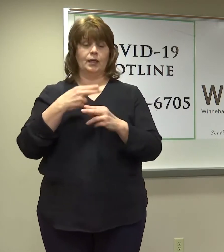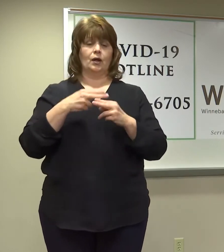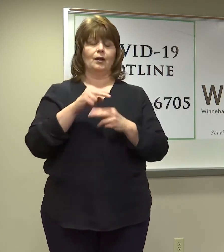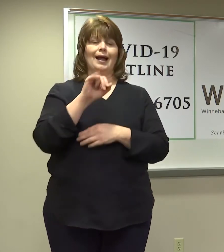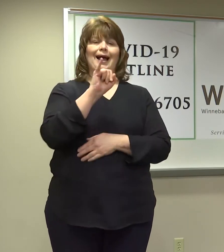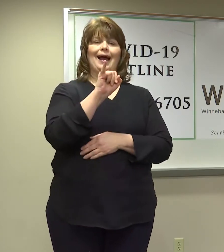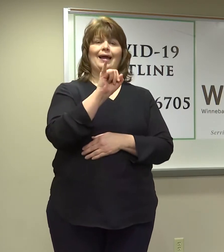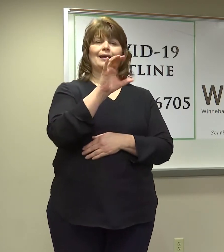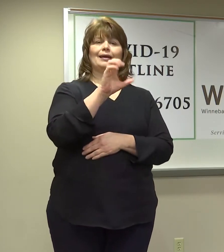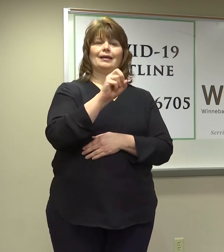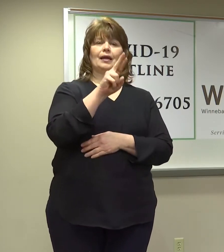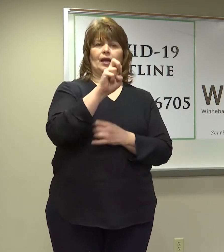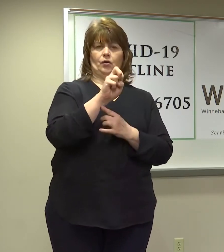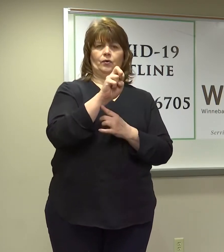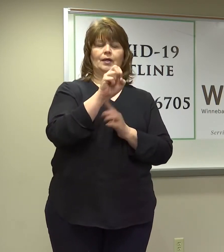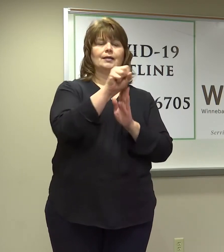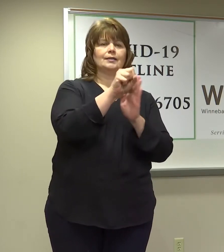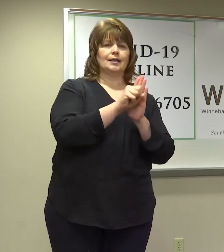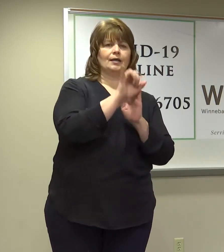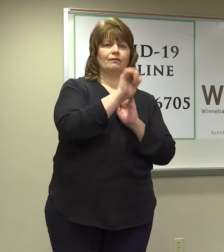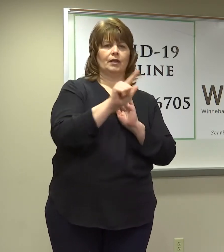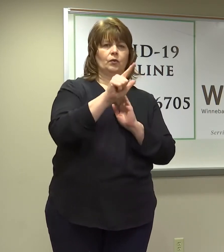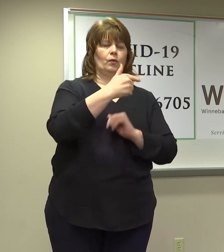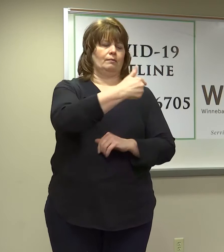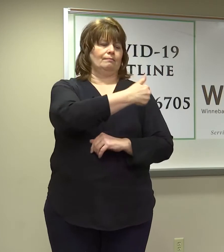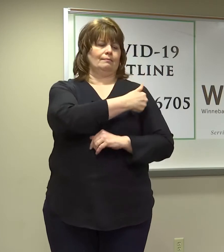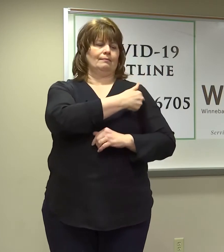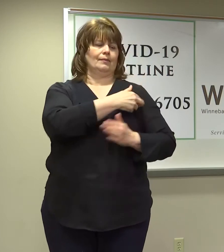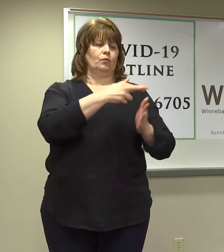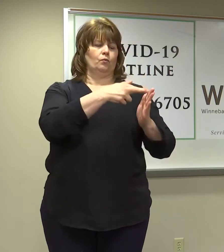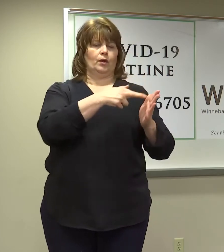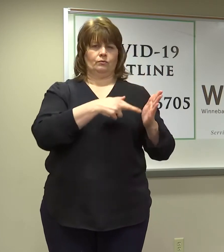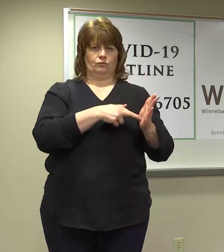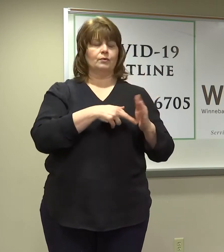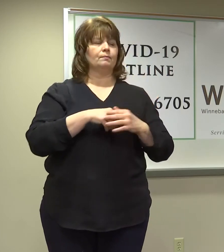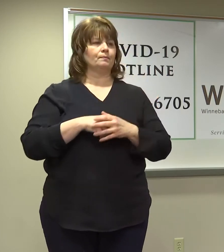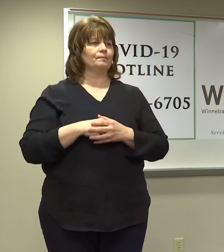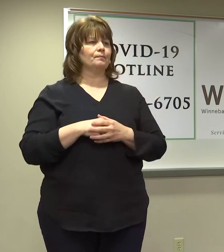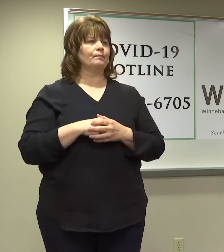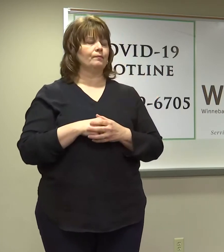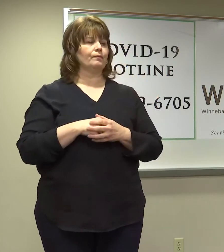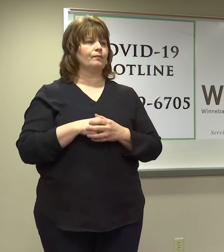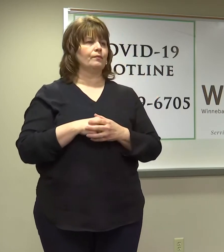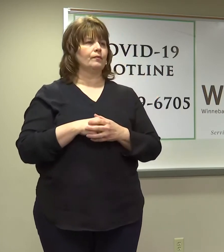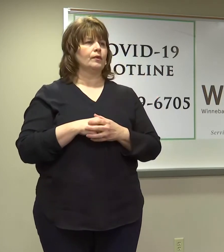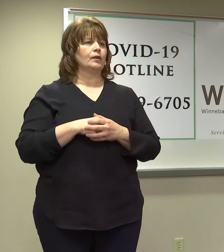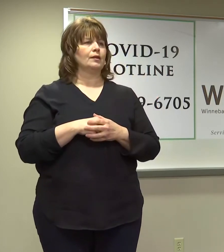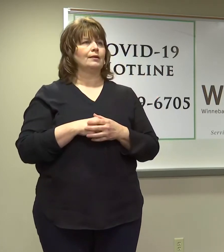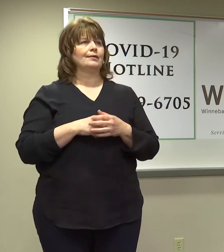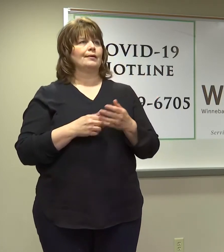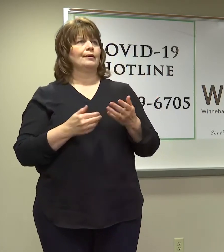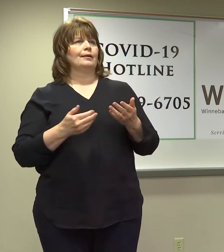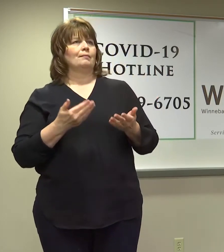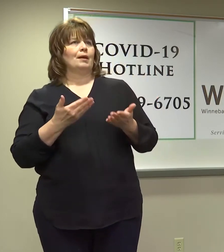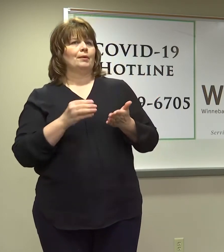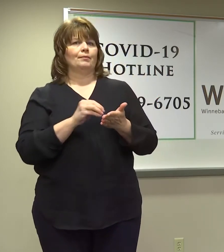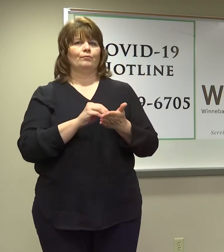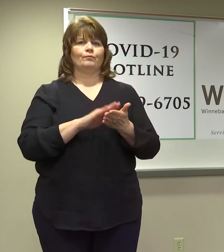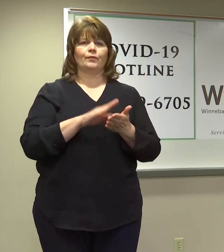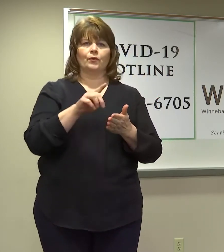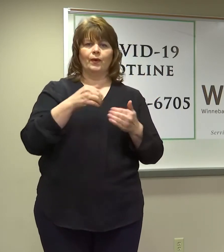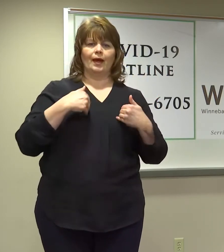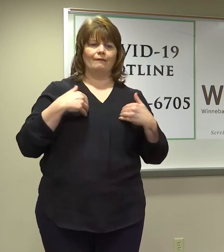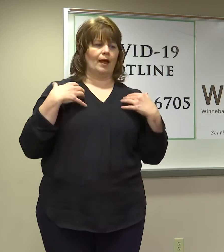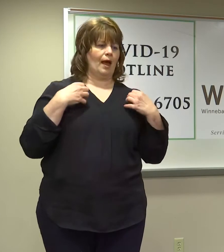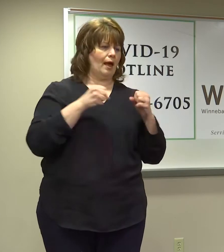So it's our state of Illinois immunization registry. But I think it becomes important to understand that unlike maybe a record that you have